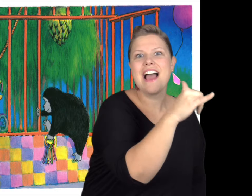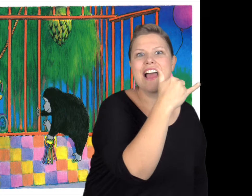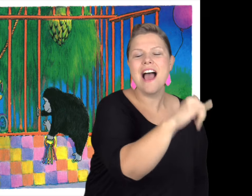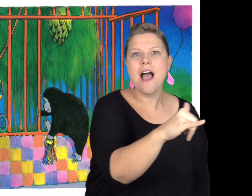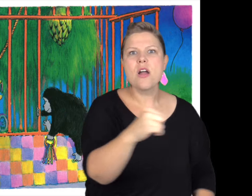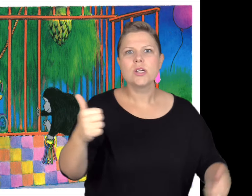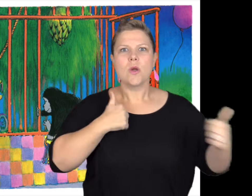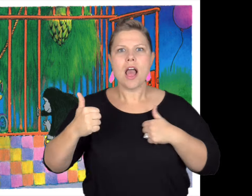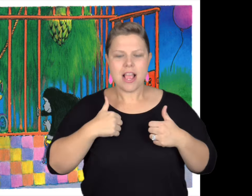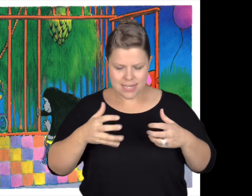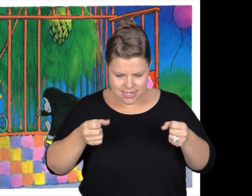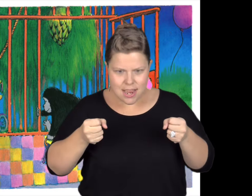green, yellow.